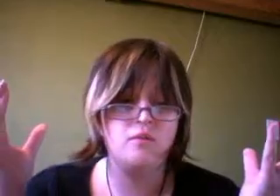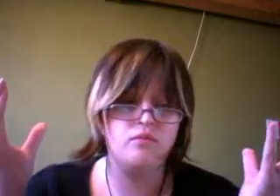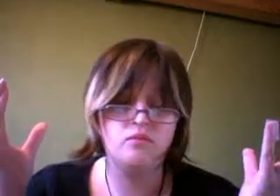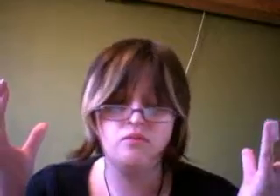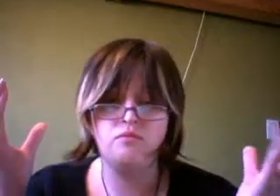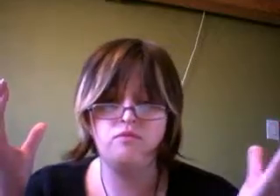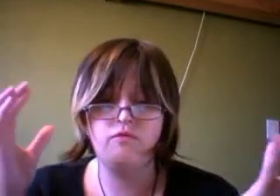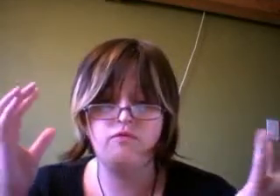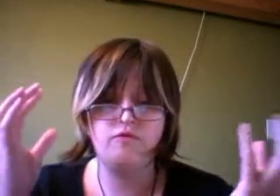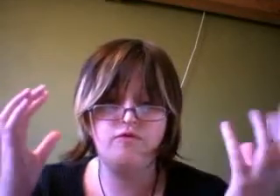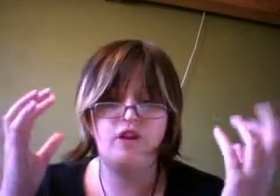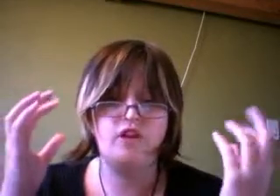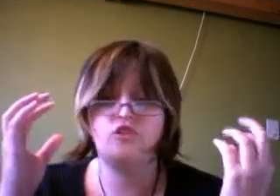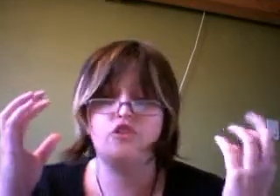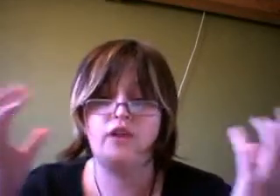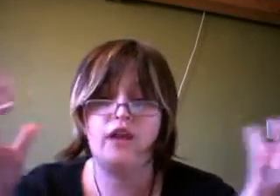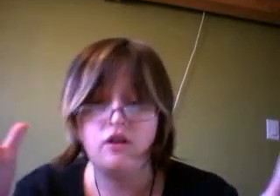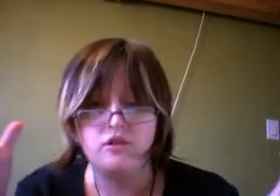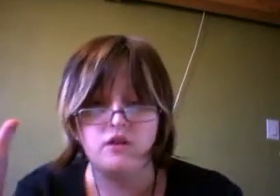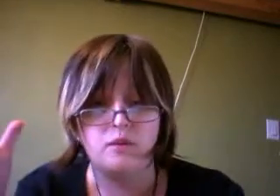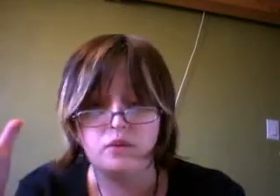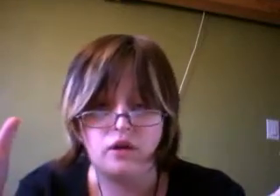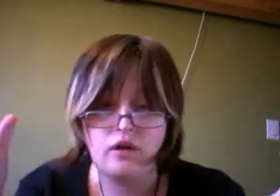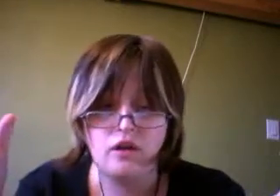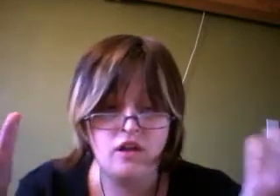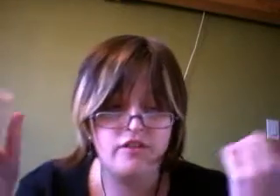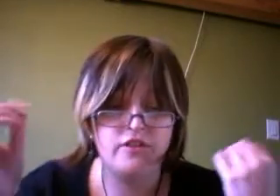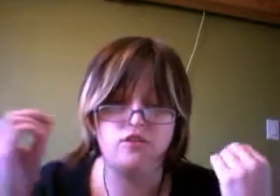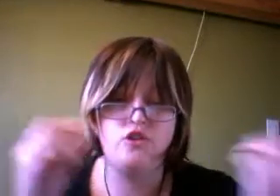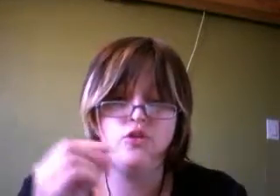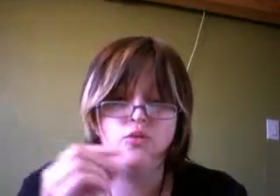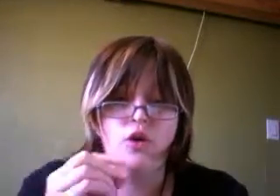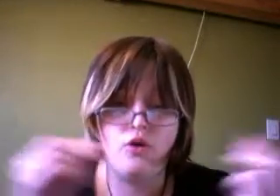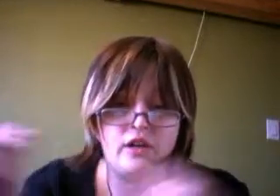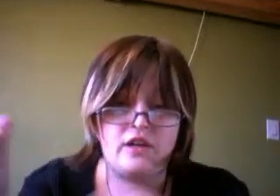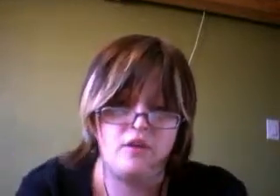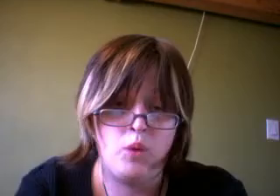fictional character in a book. This is you hurting someone.